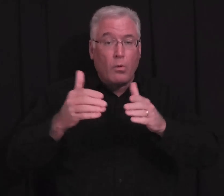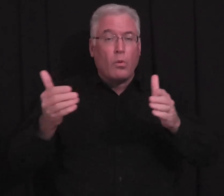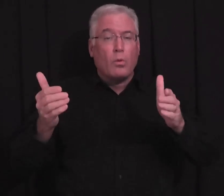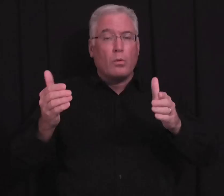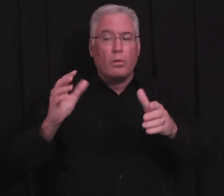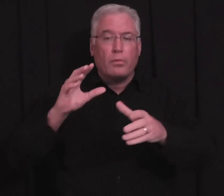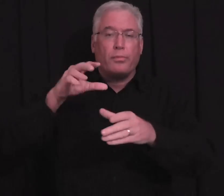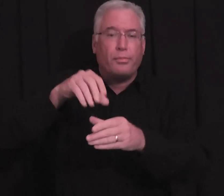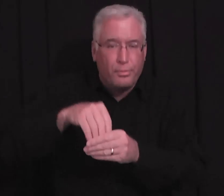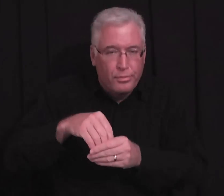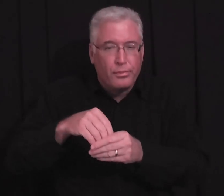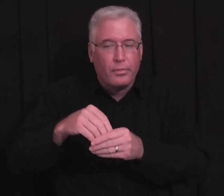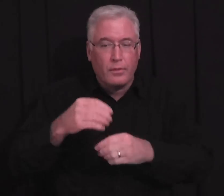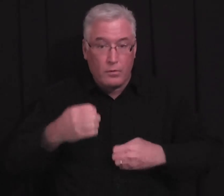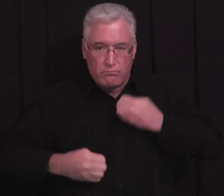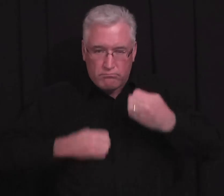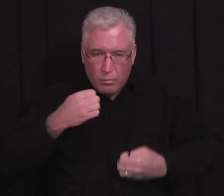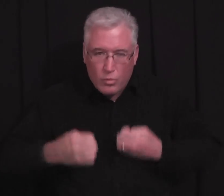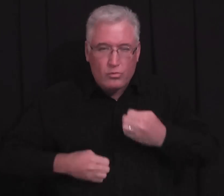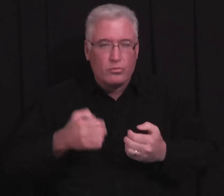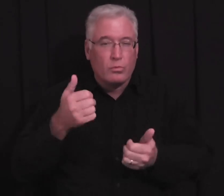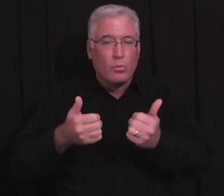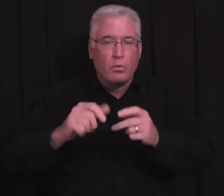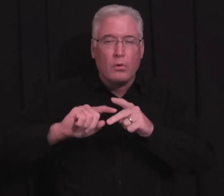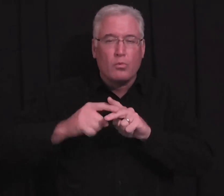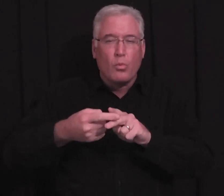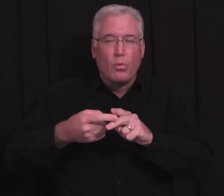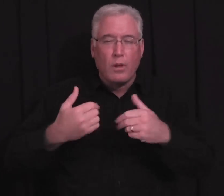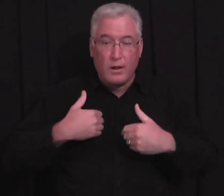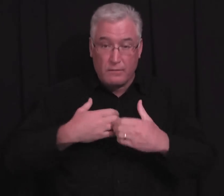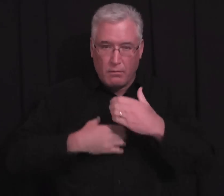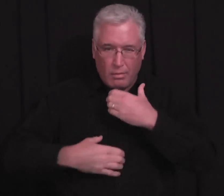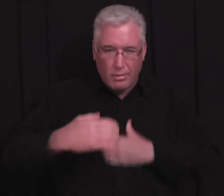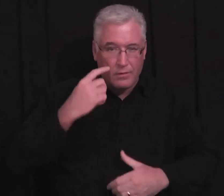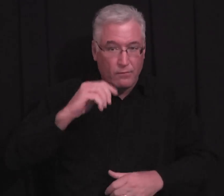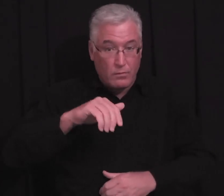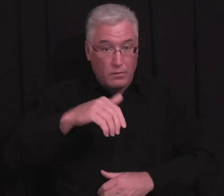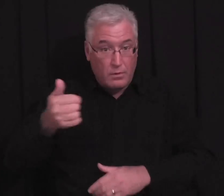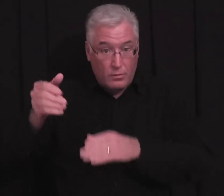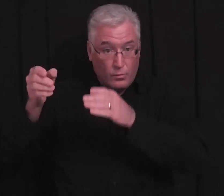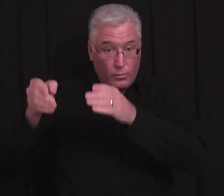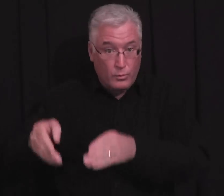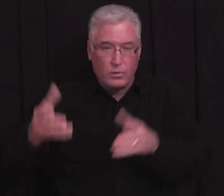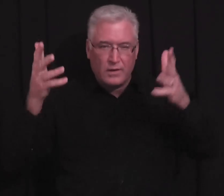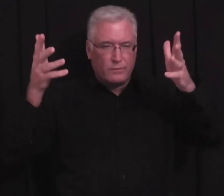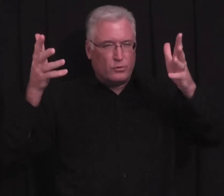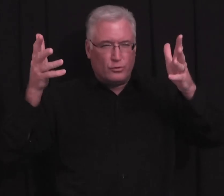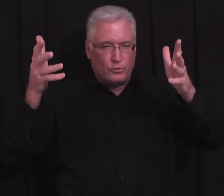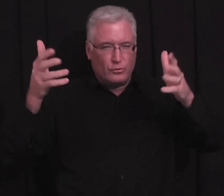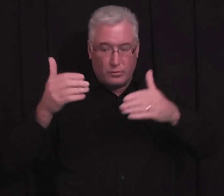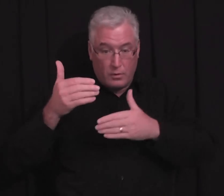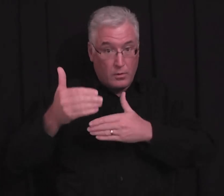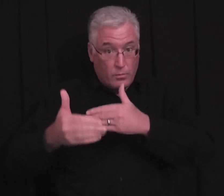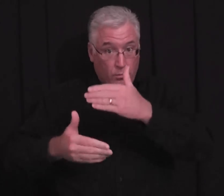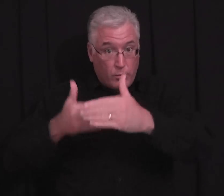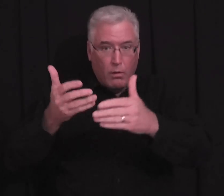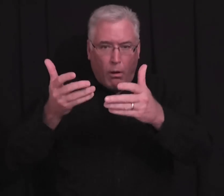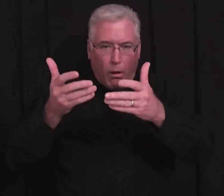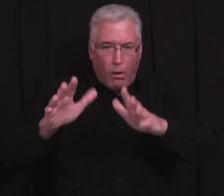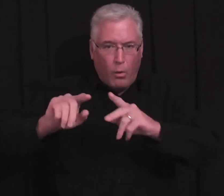You know, if you get involved emotionally, and you start having lust for another person, while you've